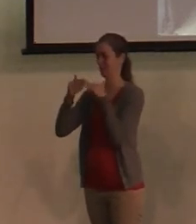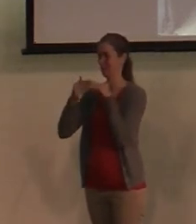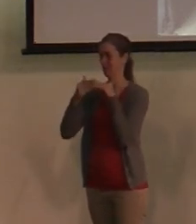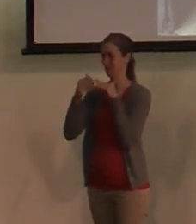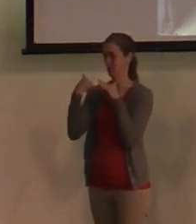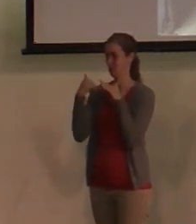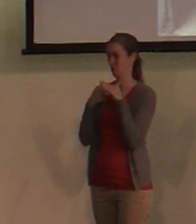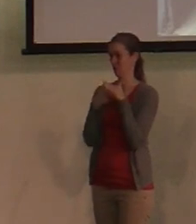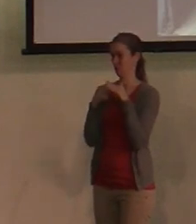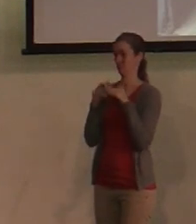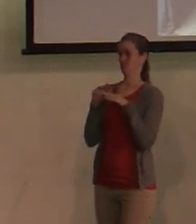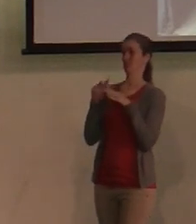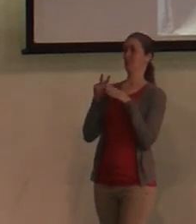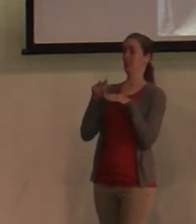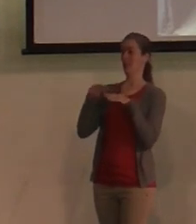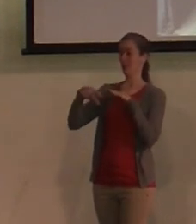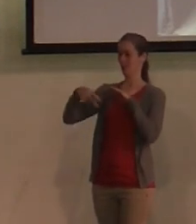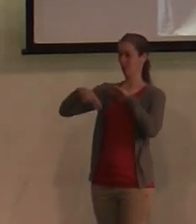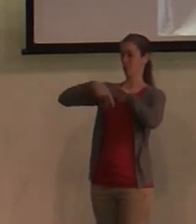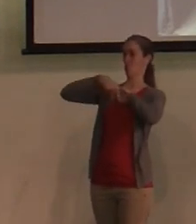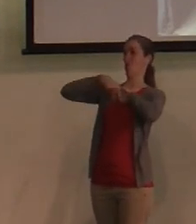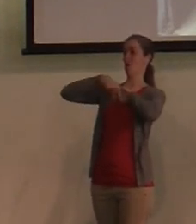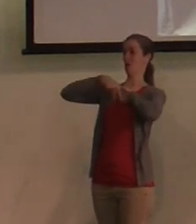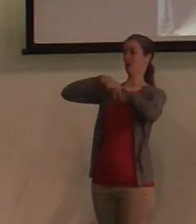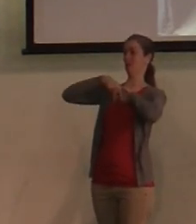as we stood against the wall for it to go by.